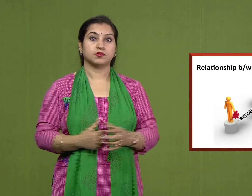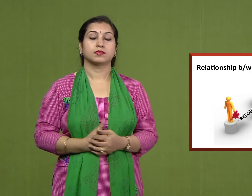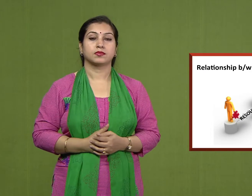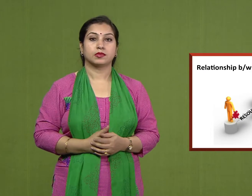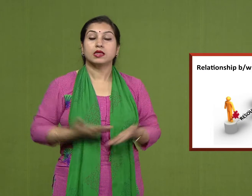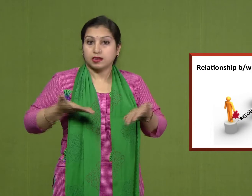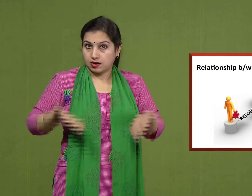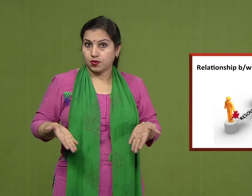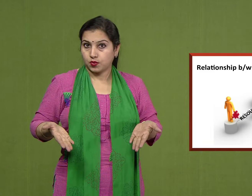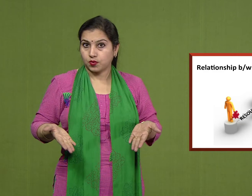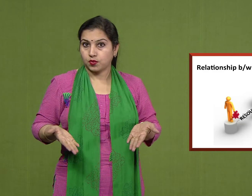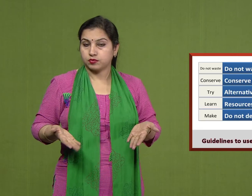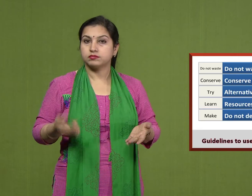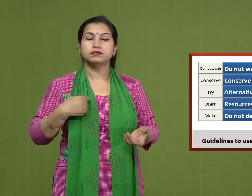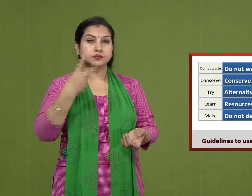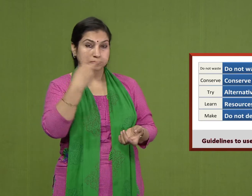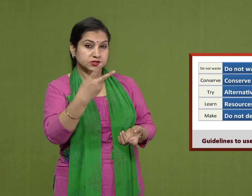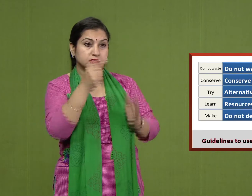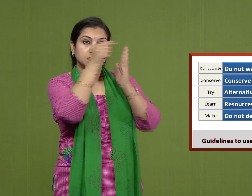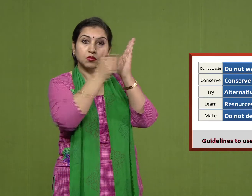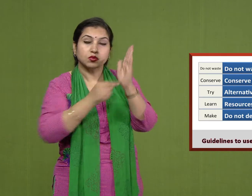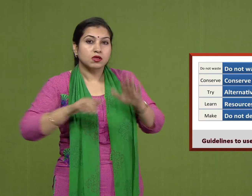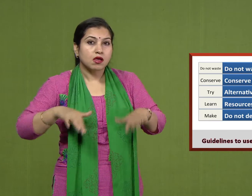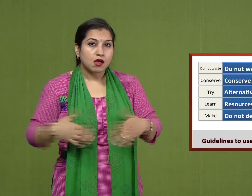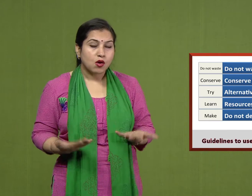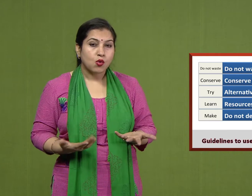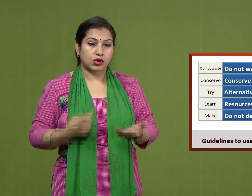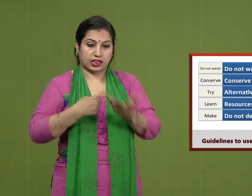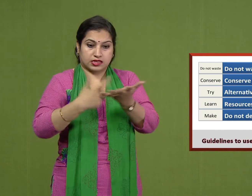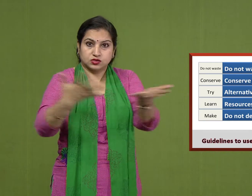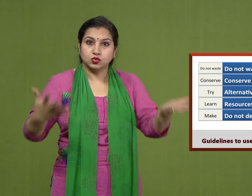Now let us see the guidelines for use of resources.